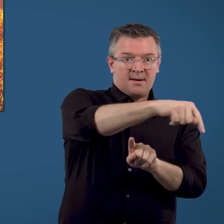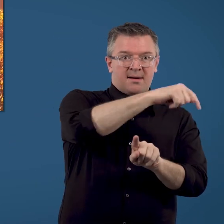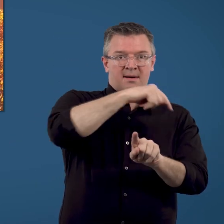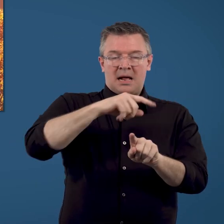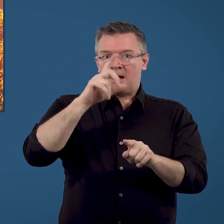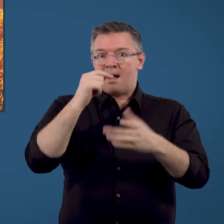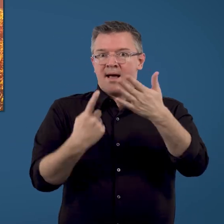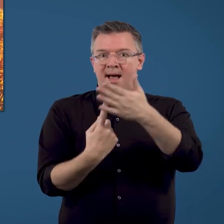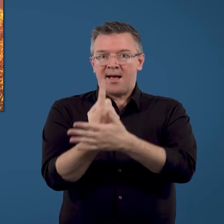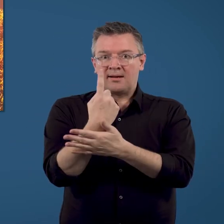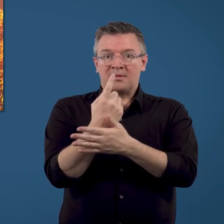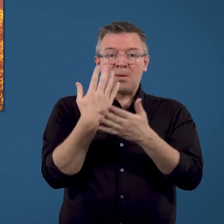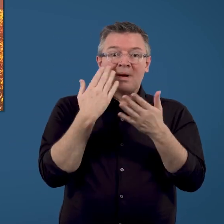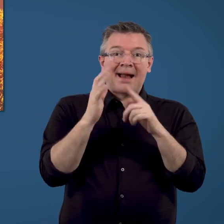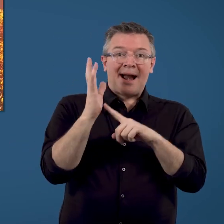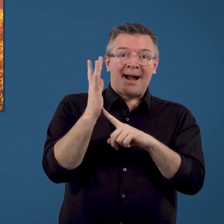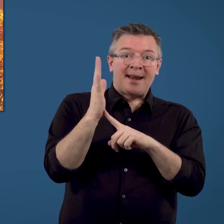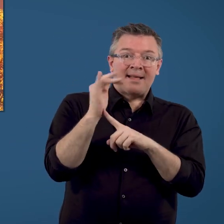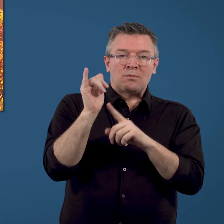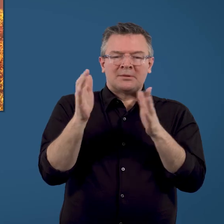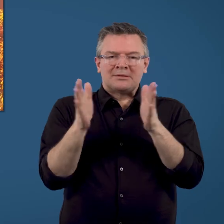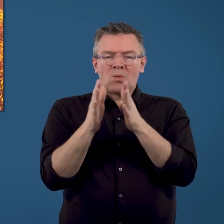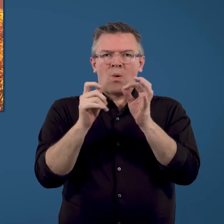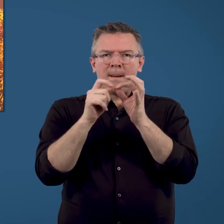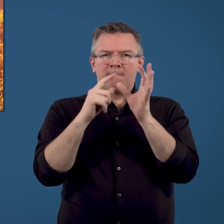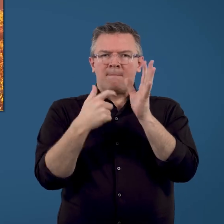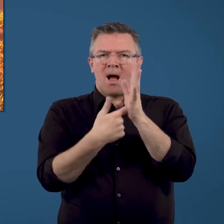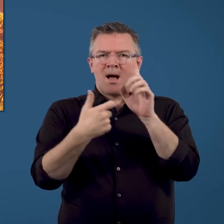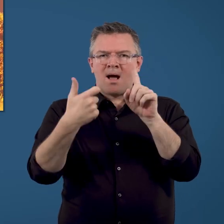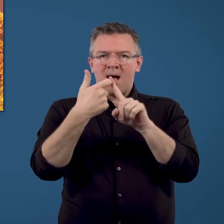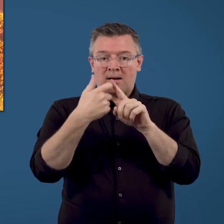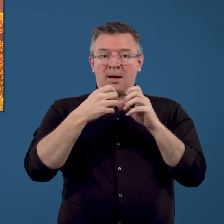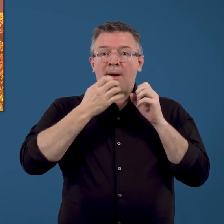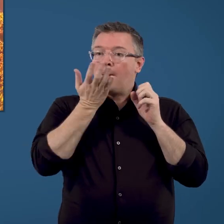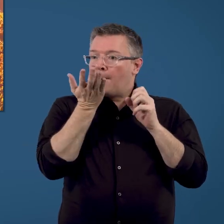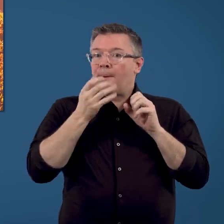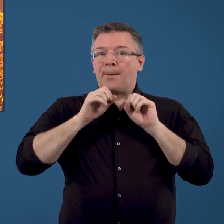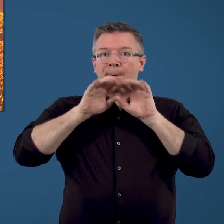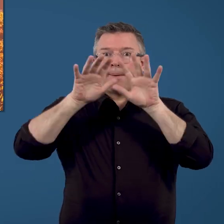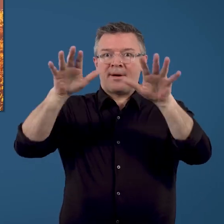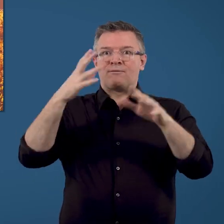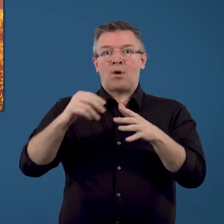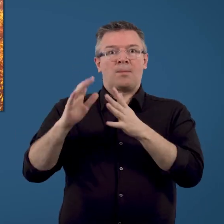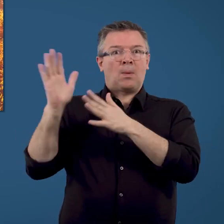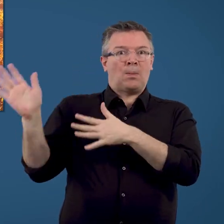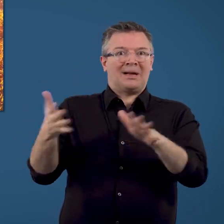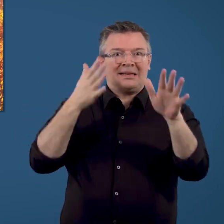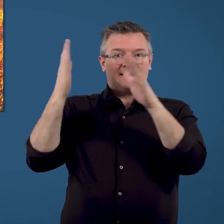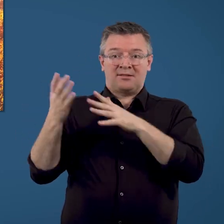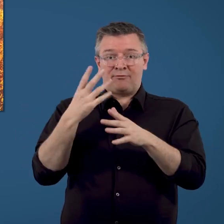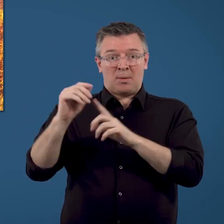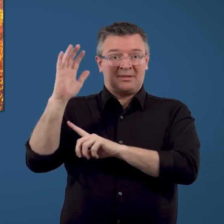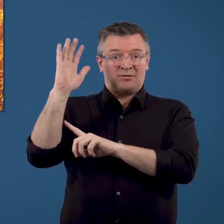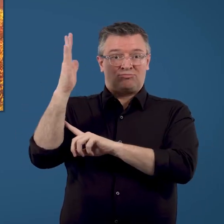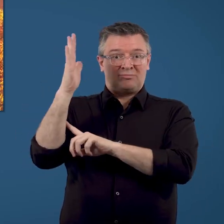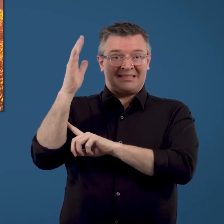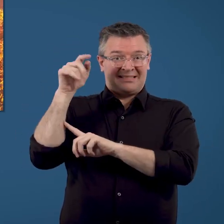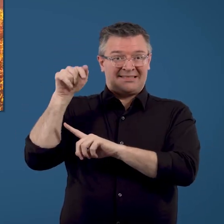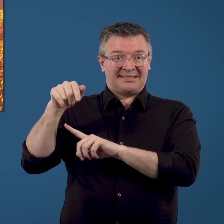ember attacks happen when leaves and small pieces of bark are blown from burning trees. The intense